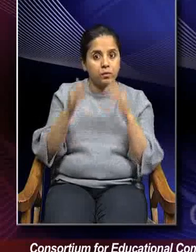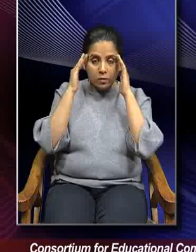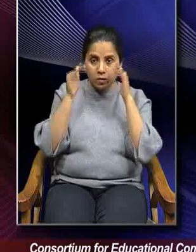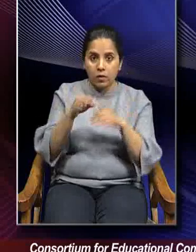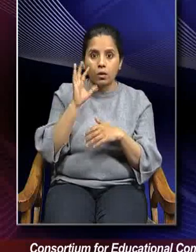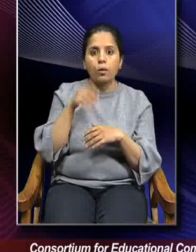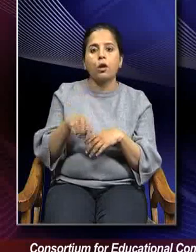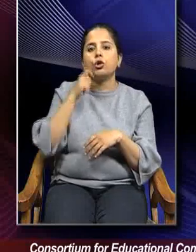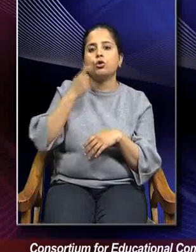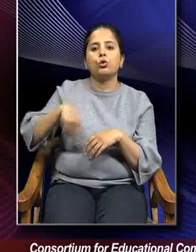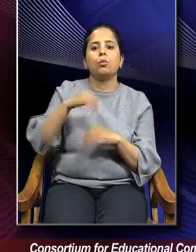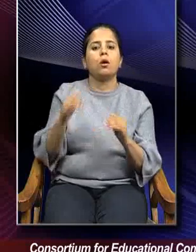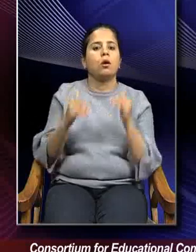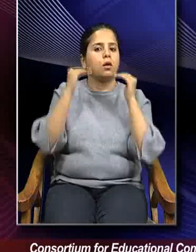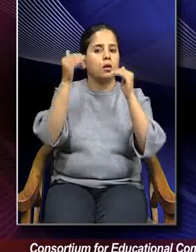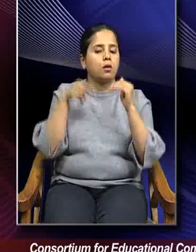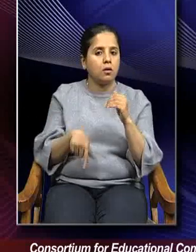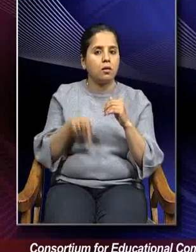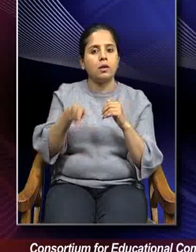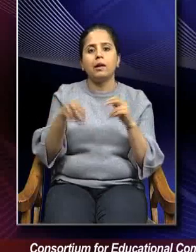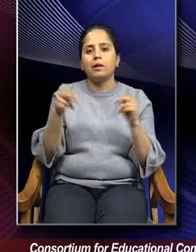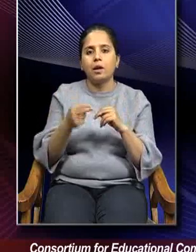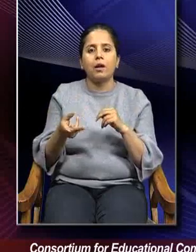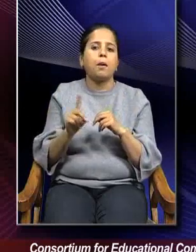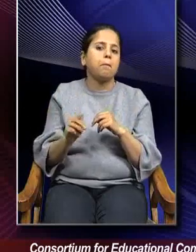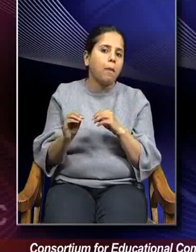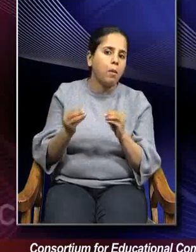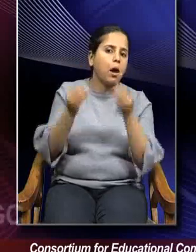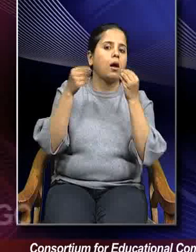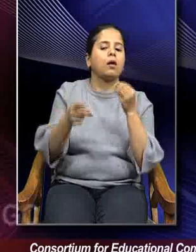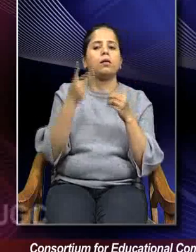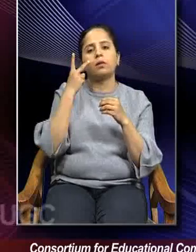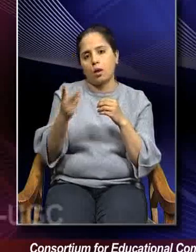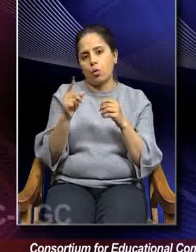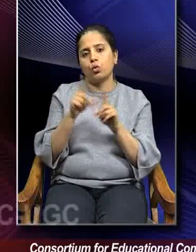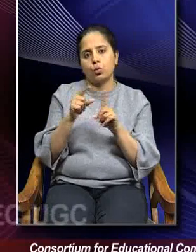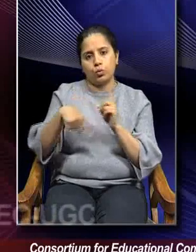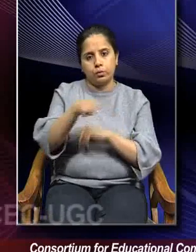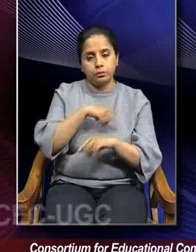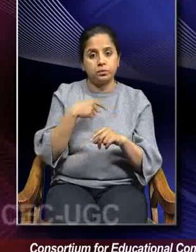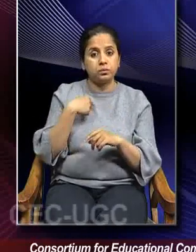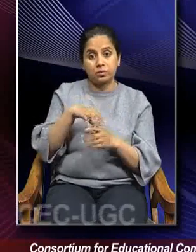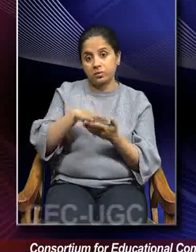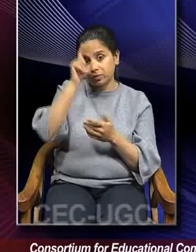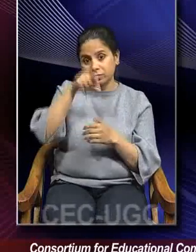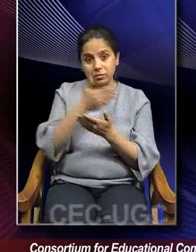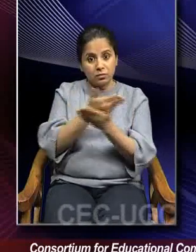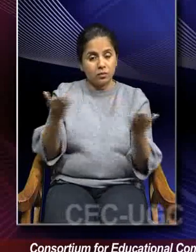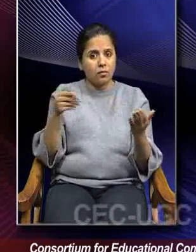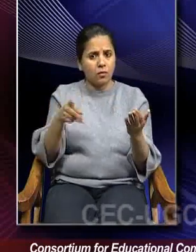human advancement, renewal and improvement. And my dear learners, the competencies